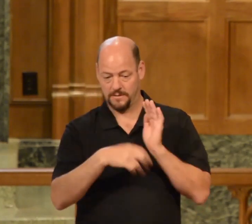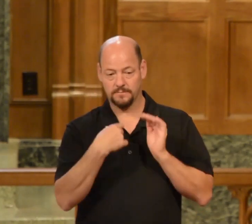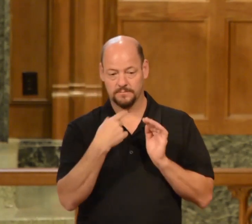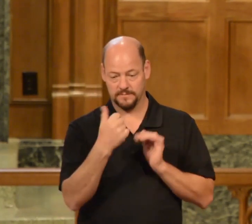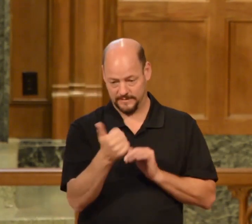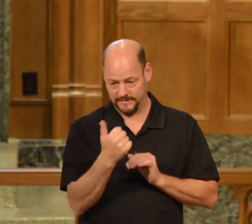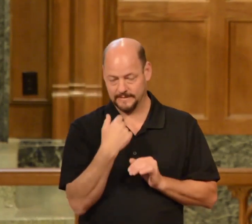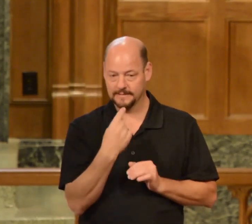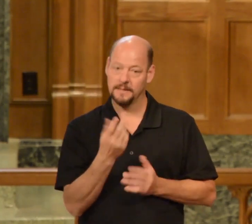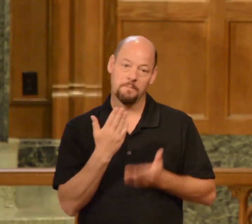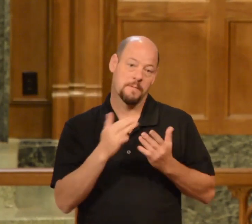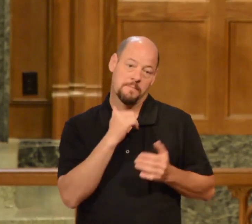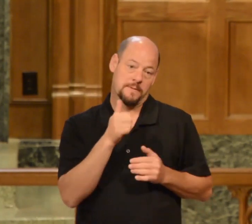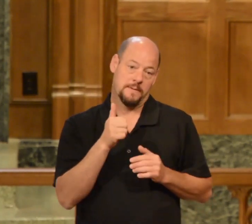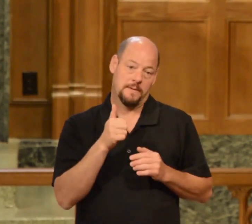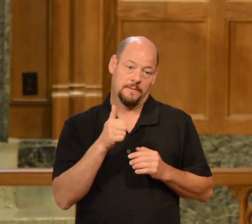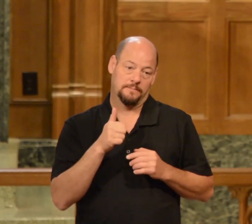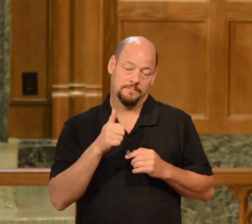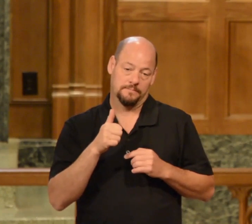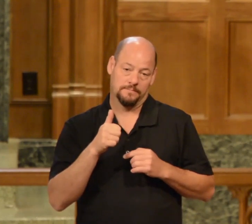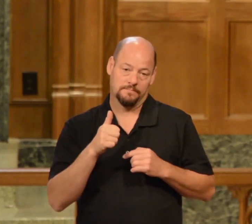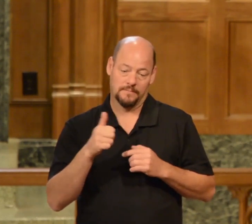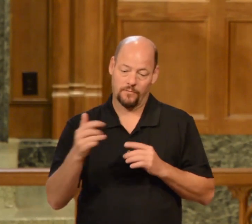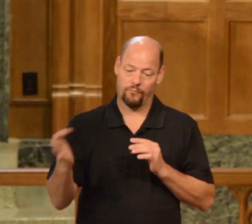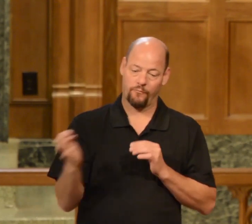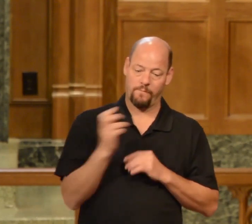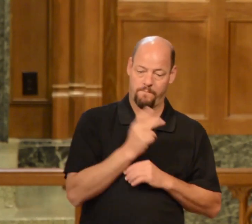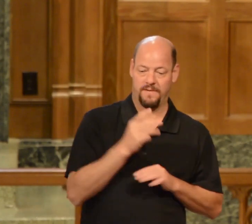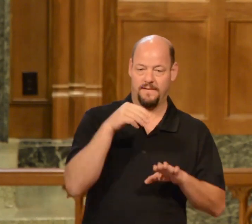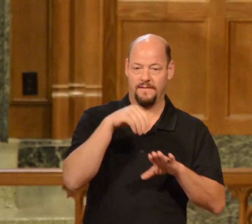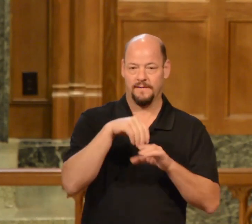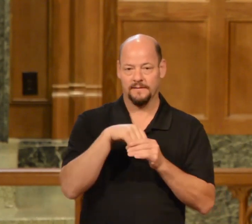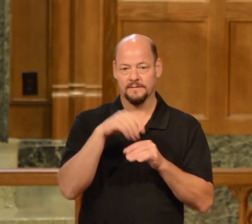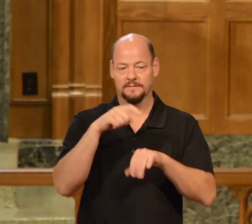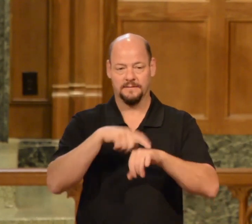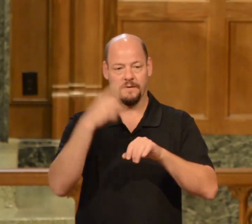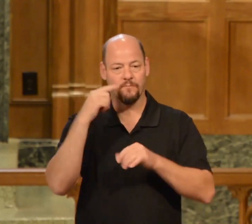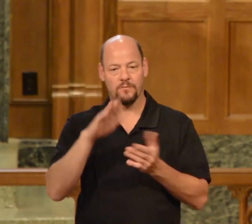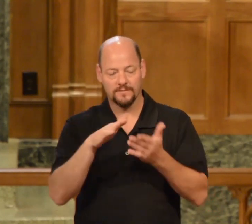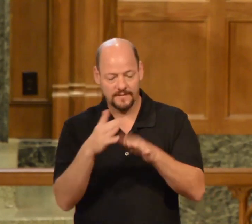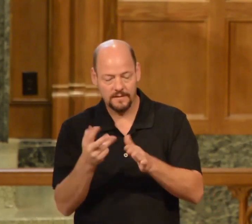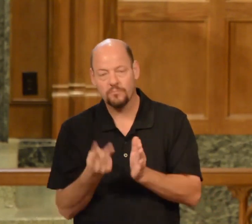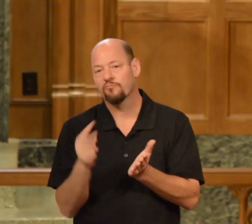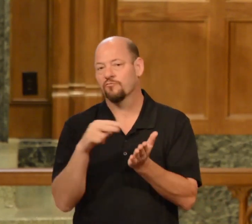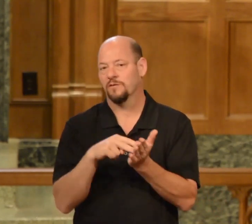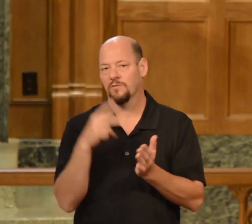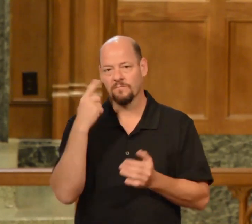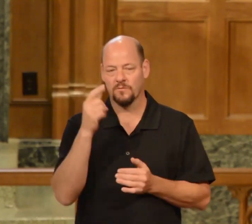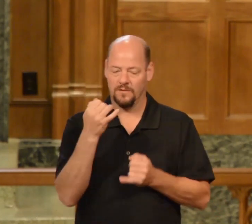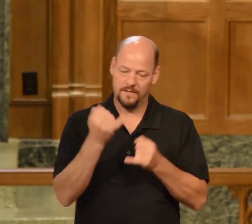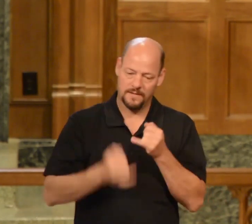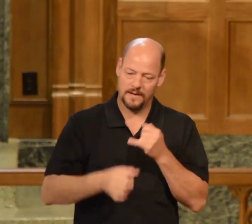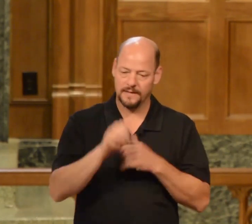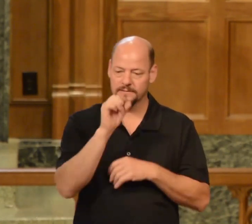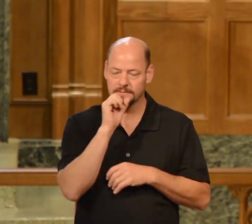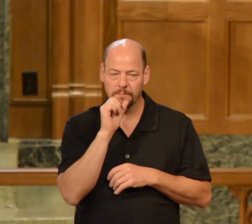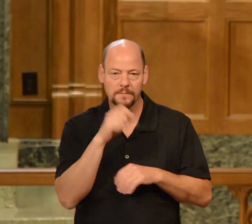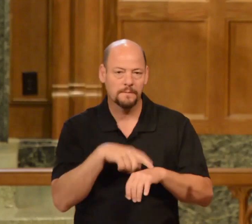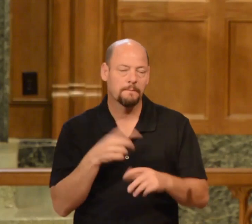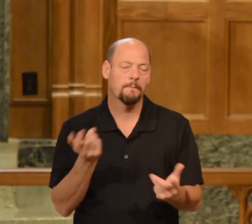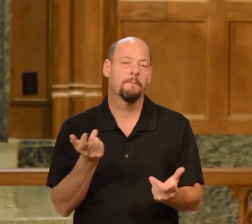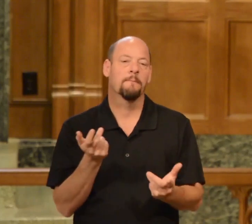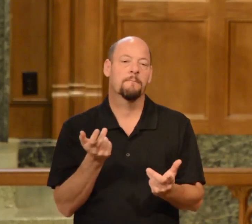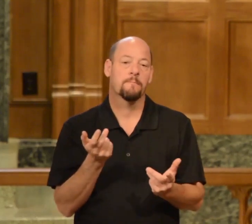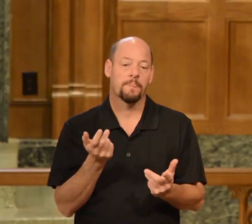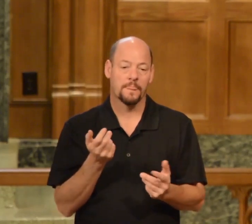for the Last Supper, in time for his death and resurrection. They were being prepared, and so they were going before Jesus,